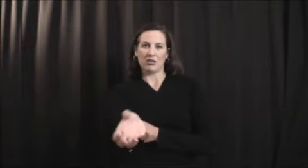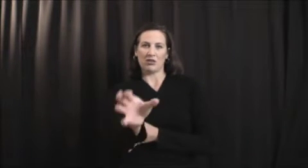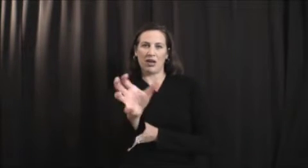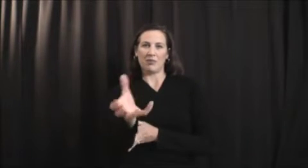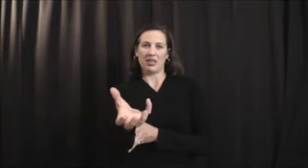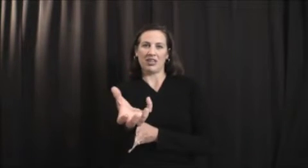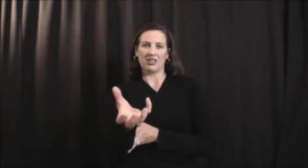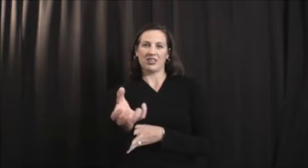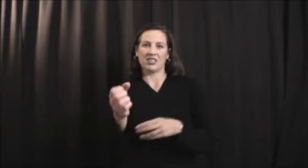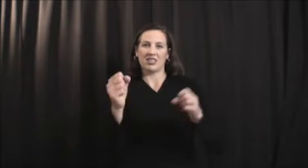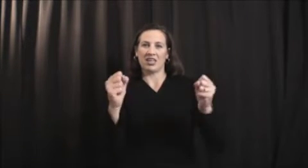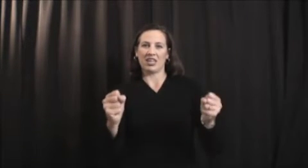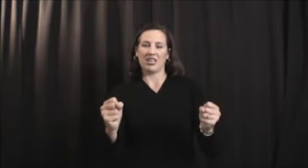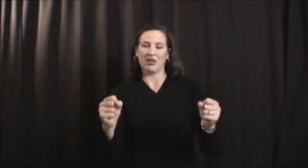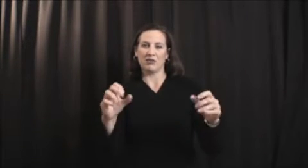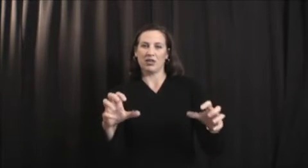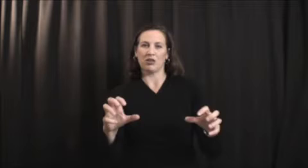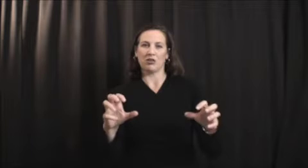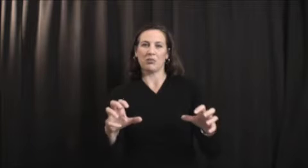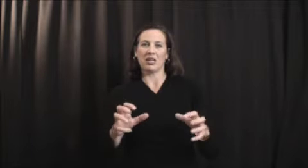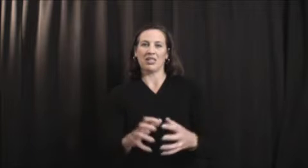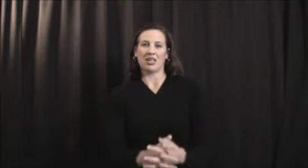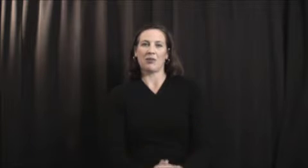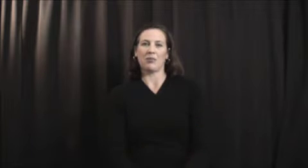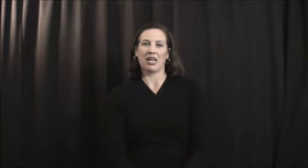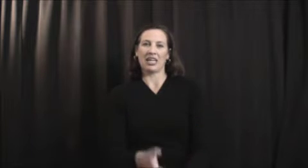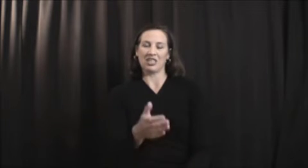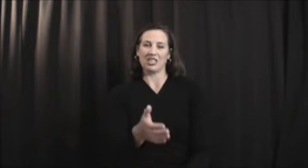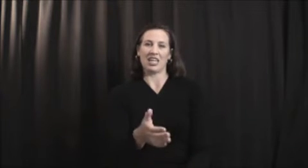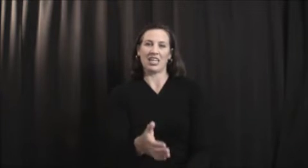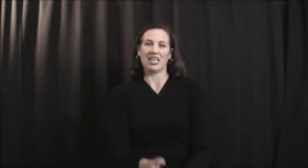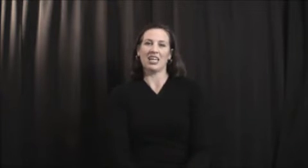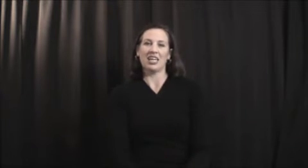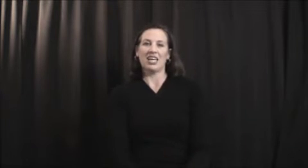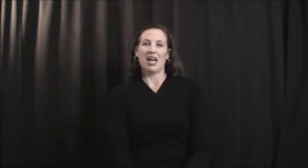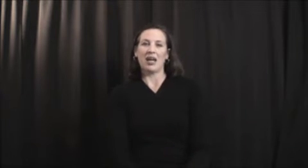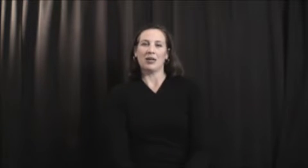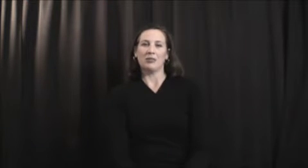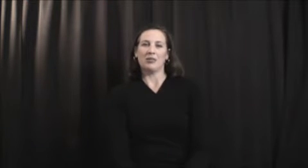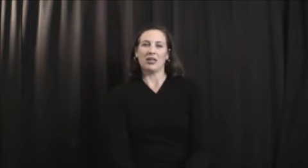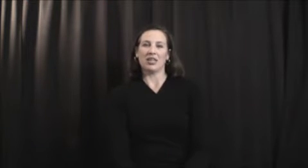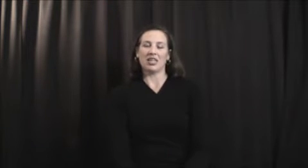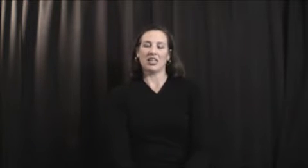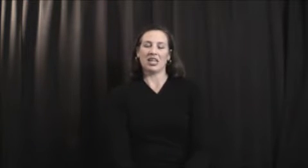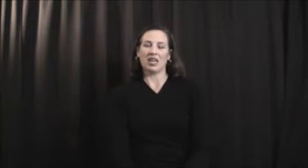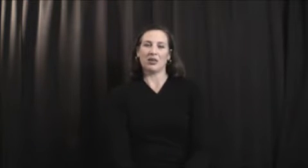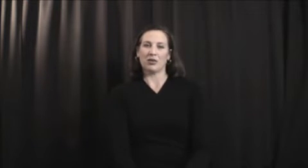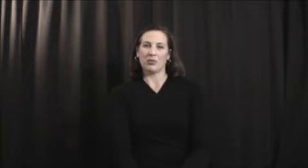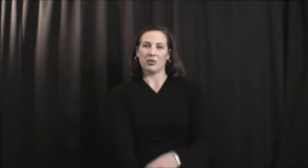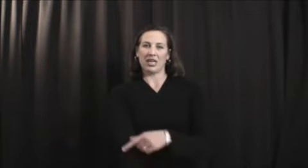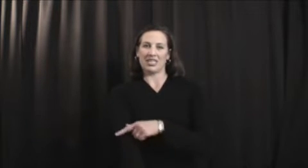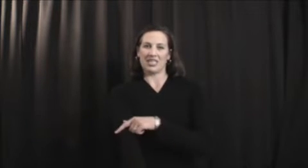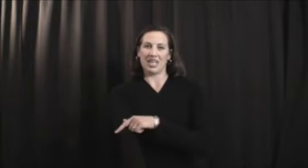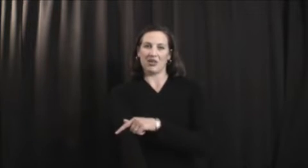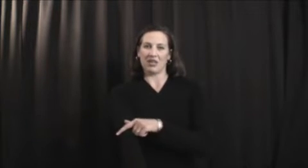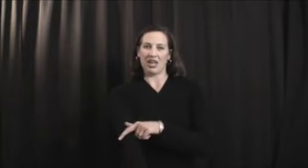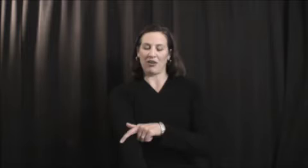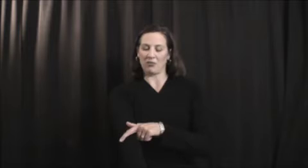described that hurts any lifting, gripping type handshaking. The other place that you can have